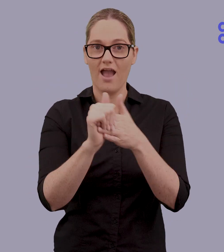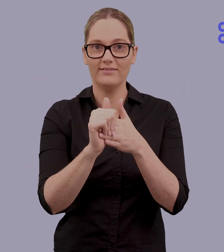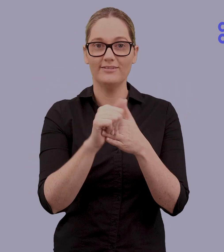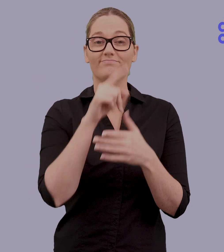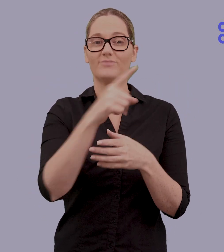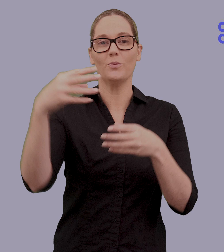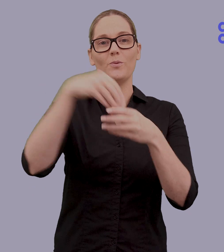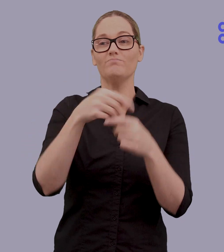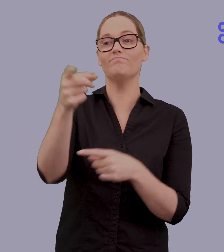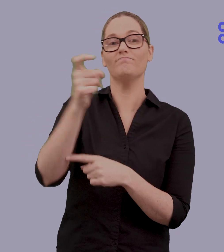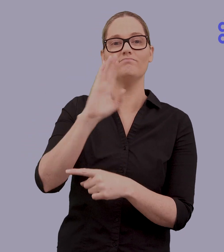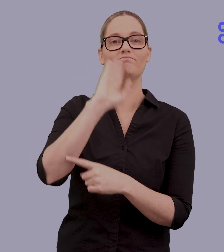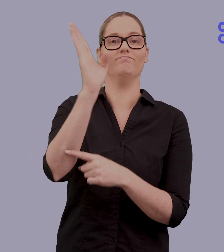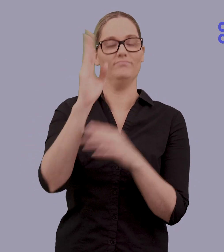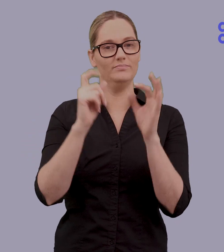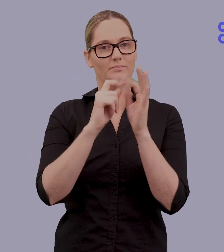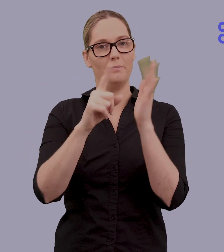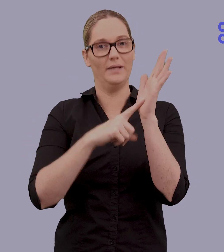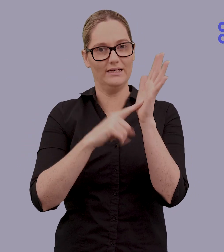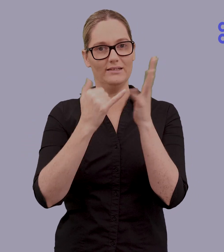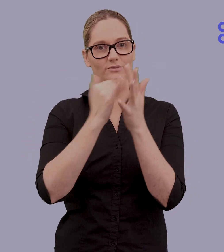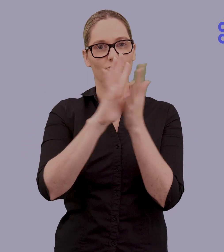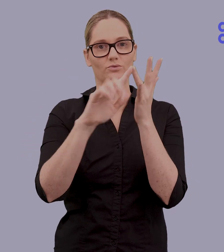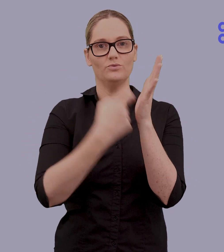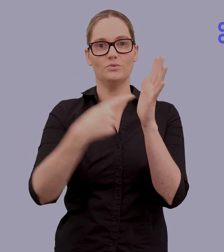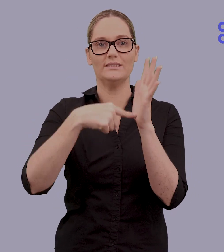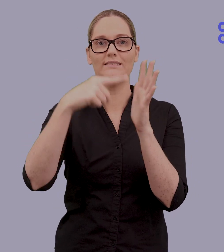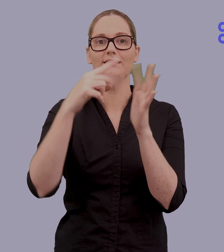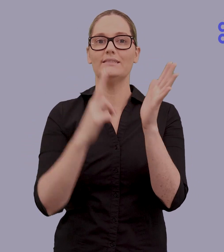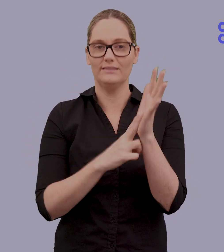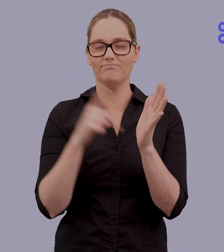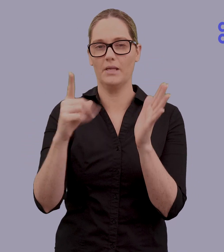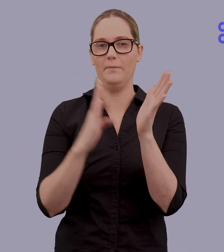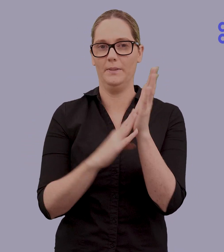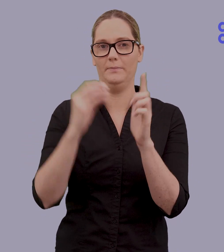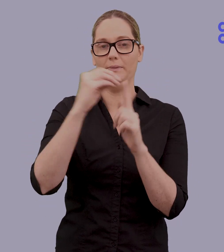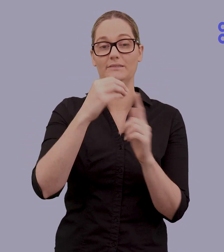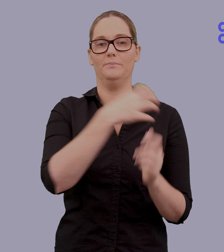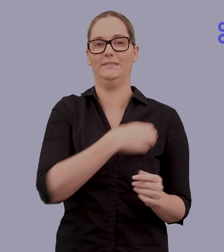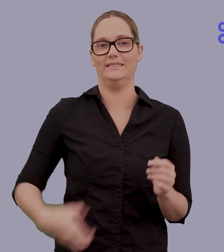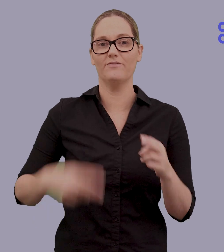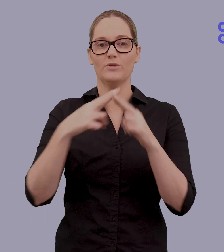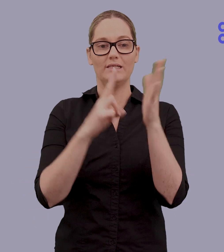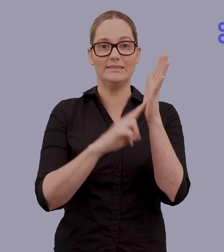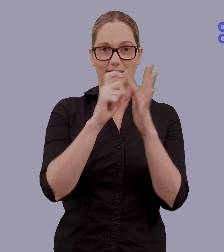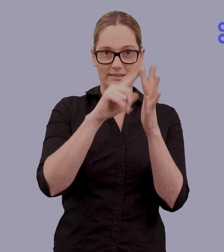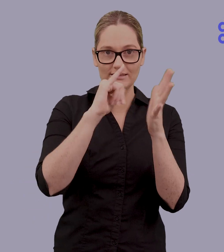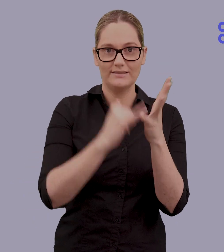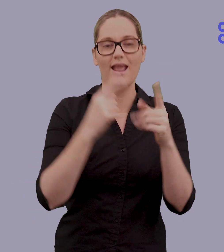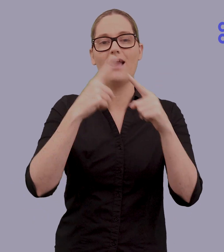including keynote speaker the Honourable Bill Shorten MP, Minister for the National Disability Insurance Scheme